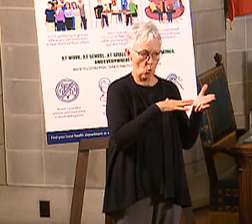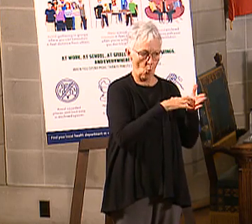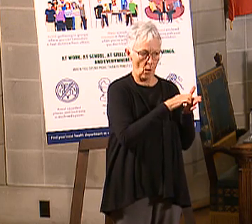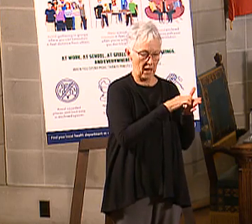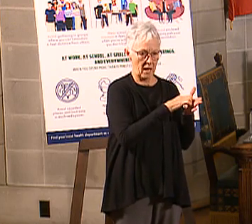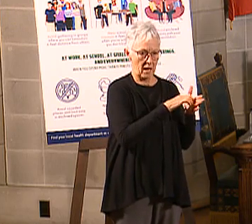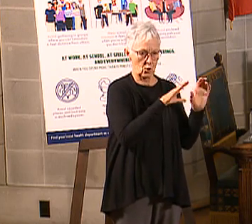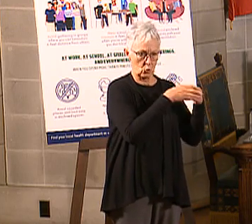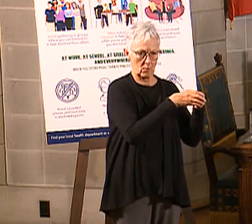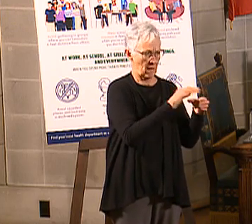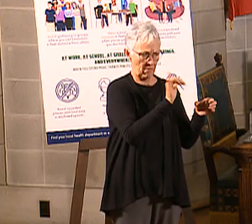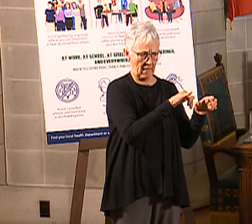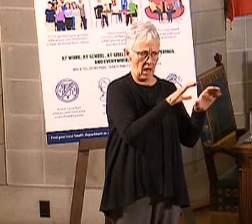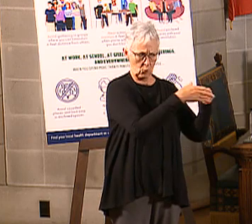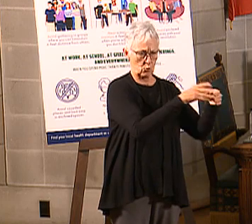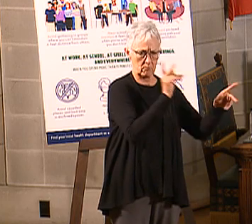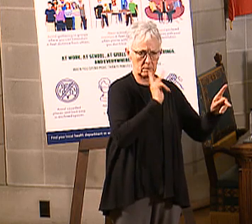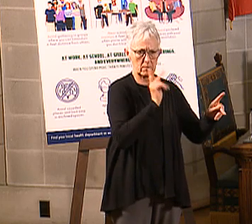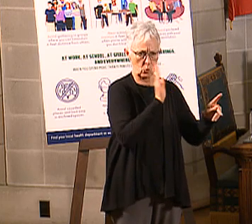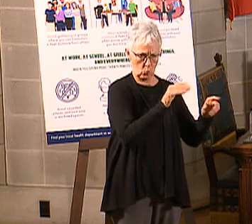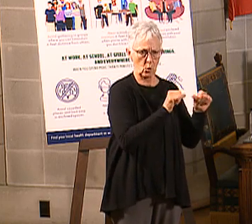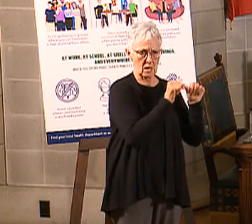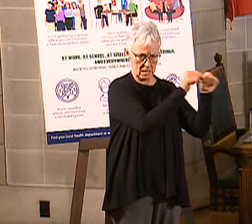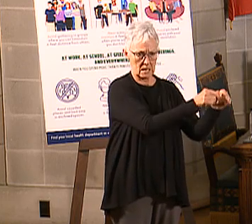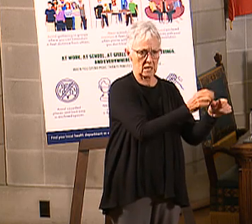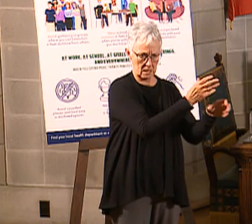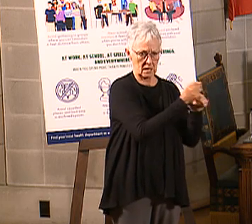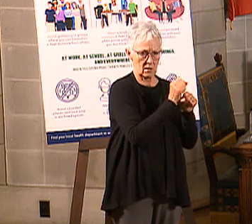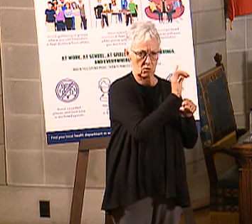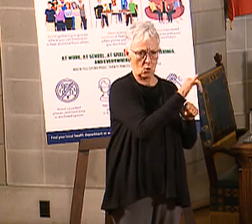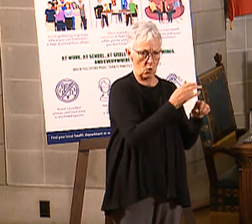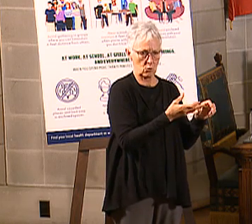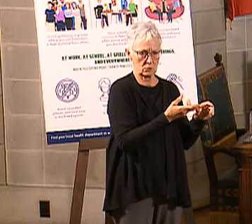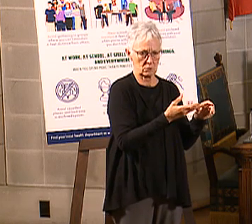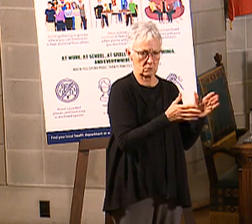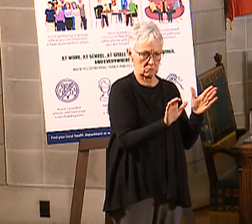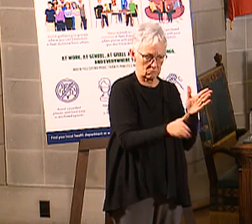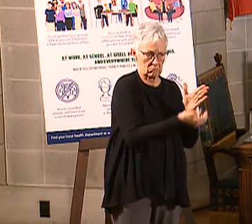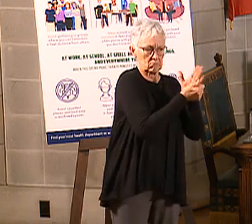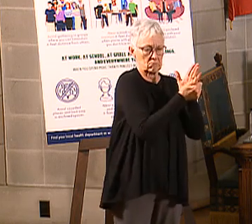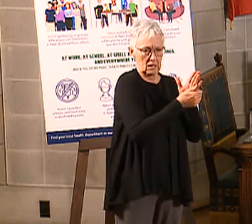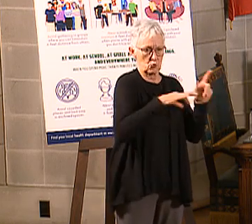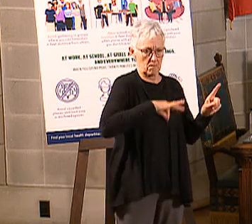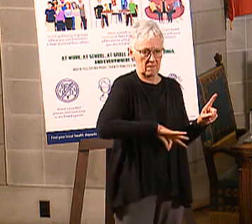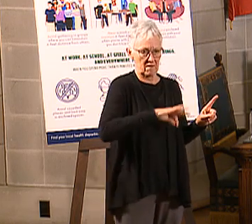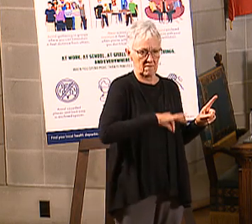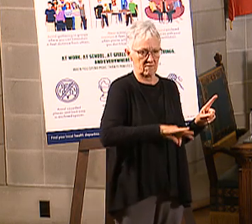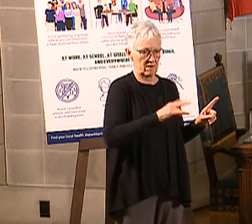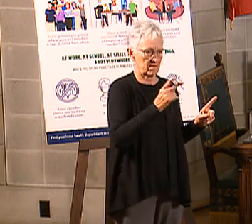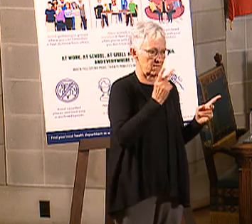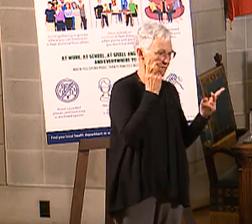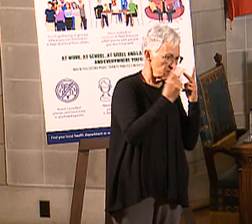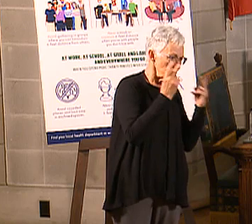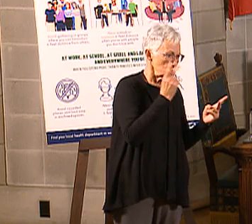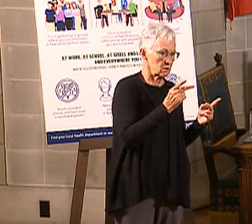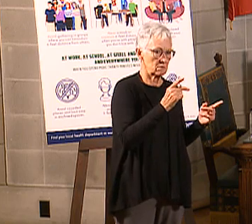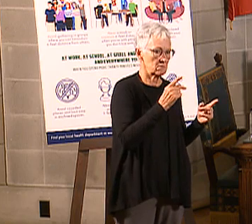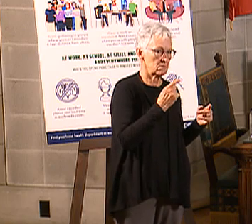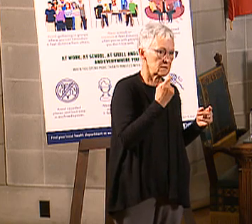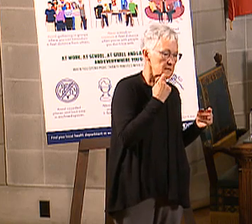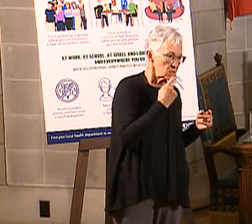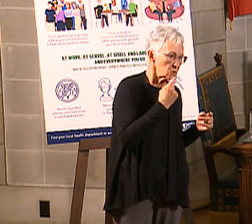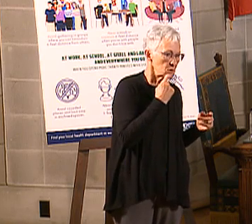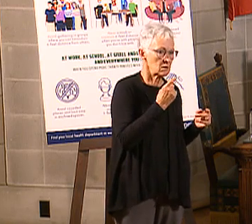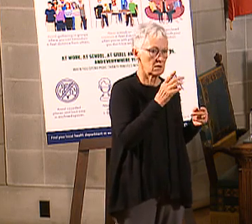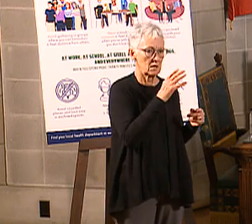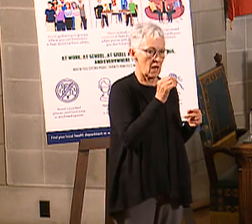population is going to continue to, we'll get the additional benefits. So it's this, there's the broad Medicaid group. And, Nate,